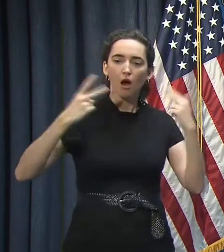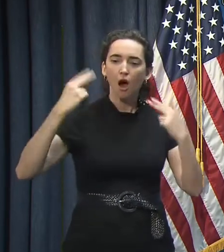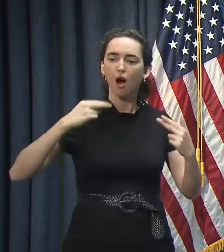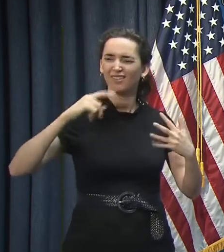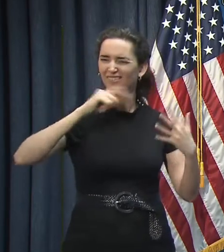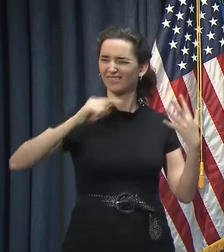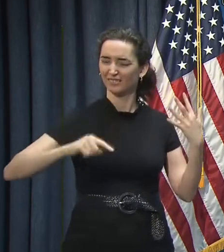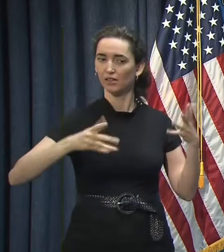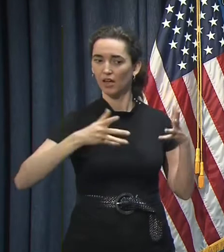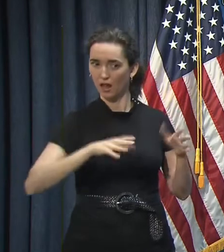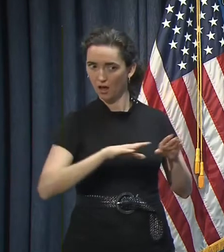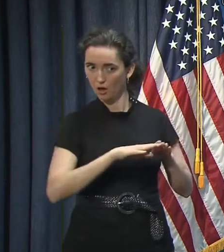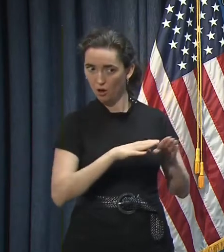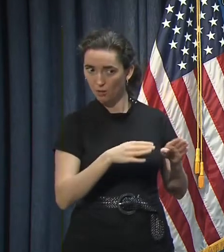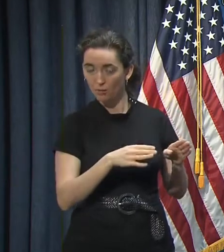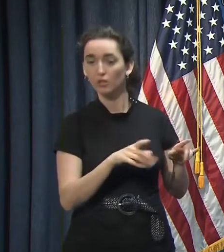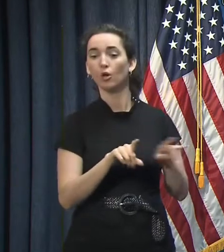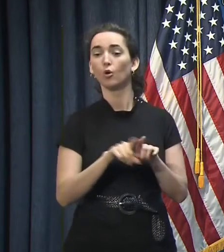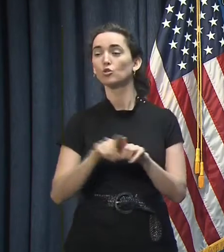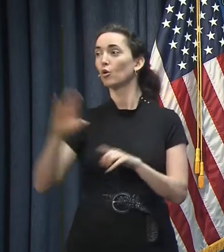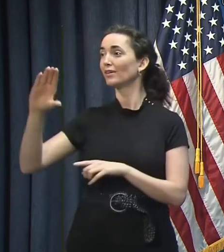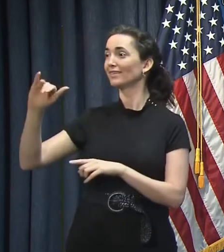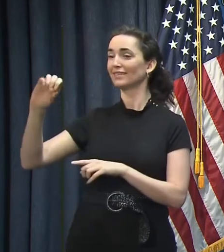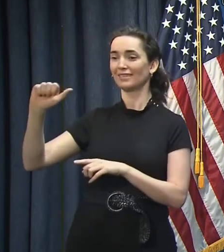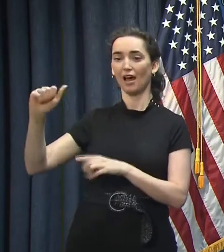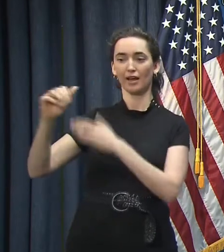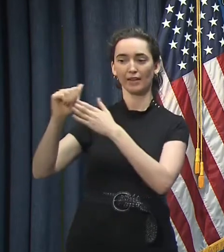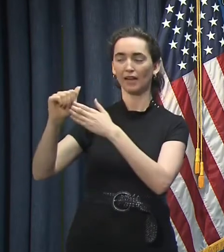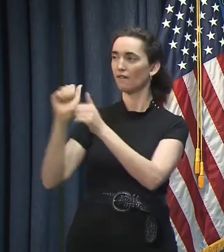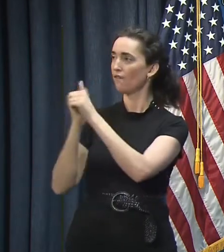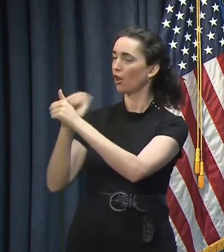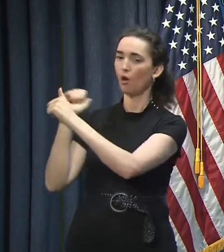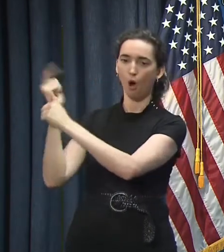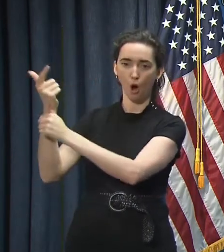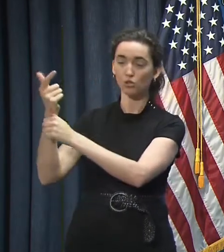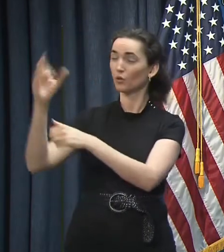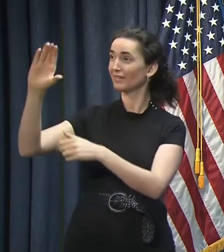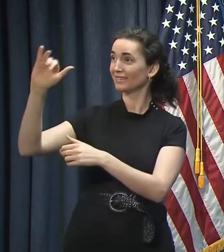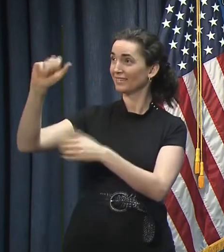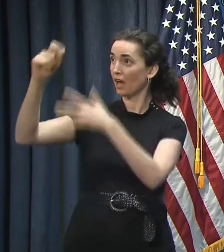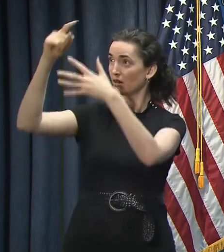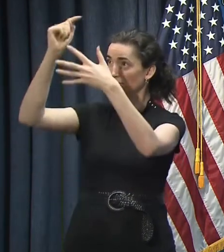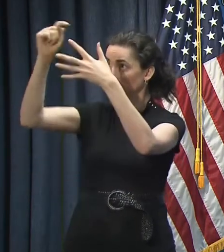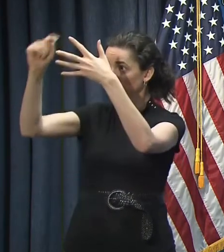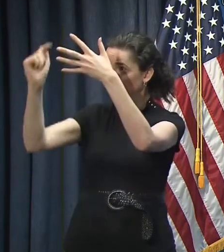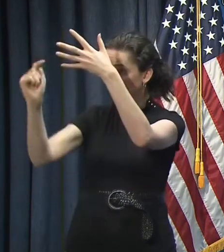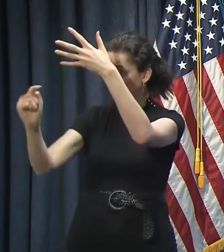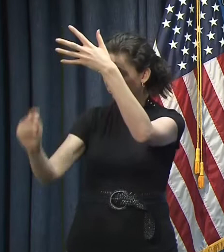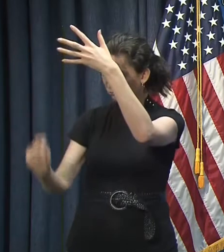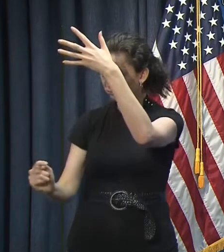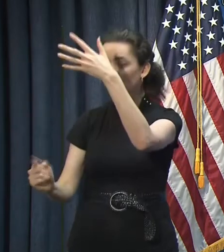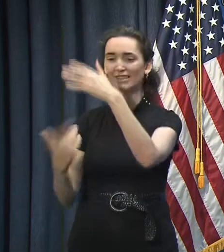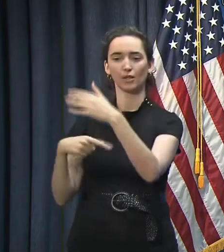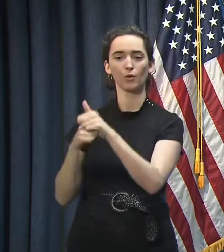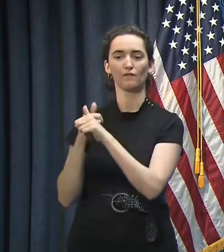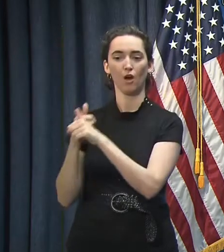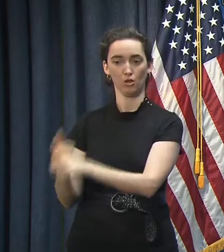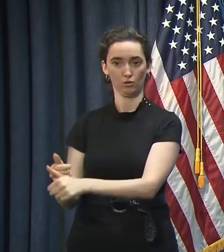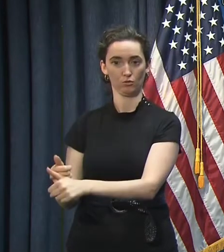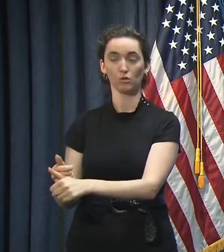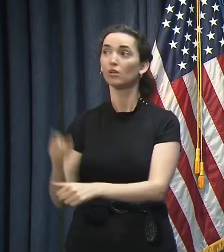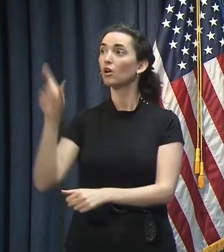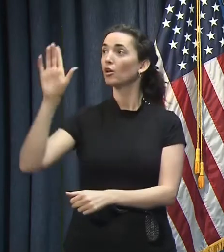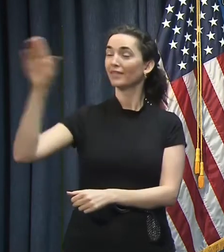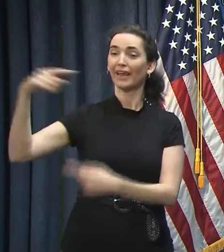And that we had followed all of the CISA guidance so that everything that CISA had determined, and now it's been through three